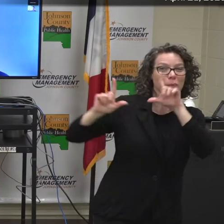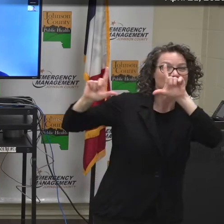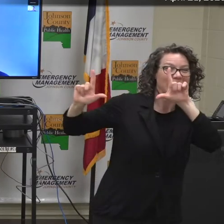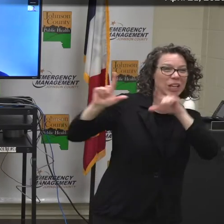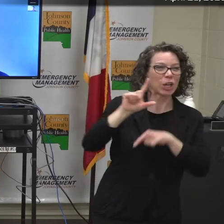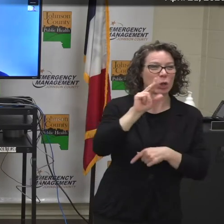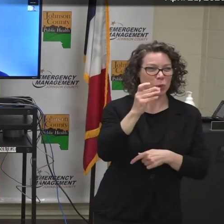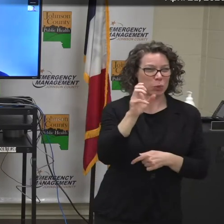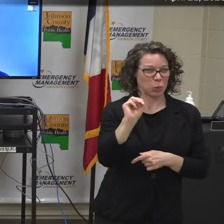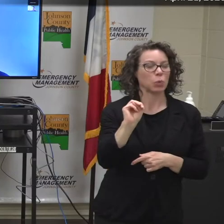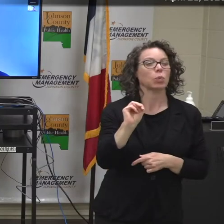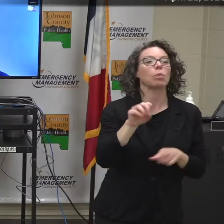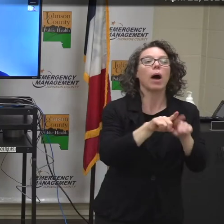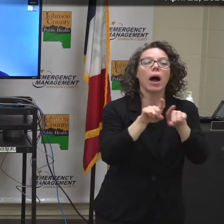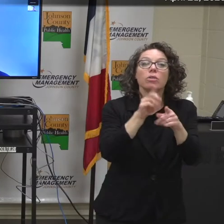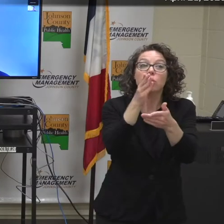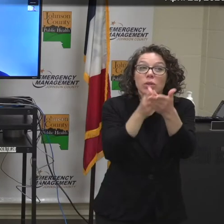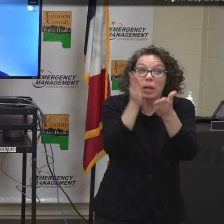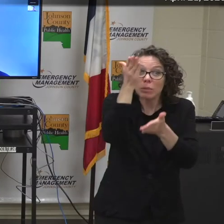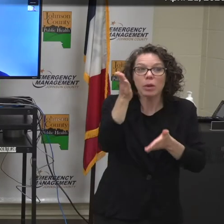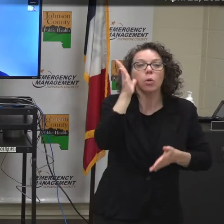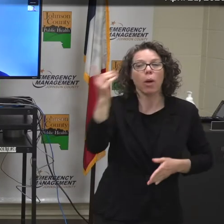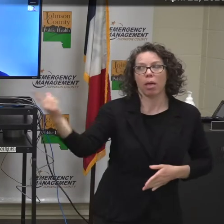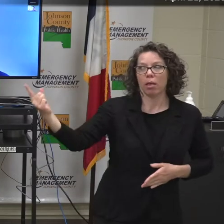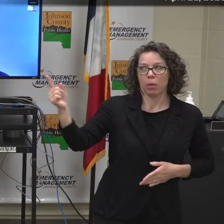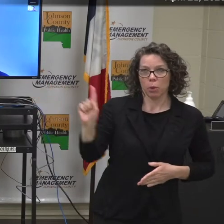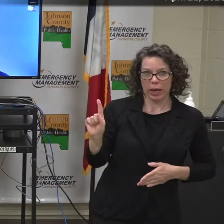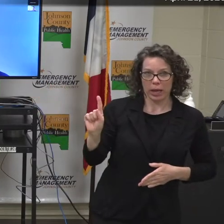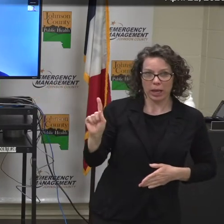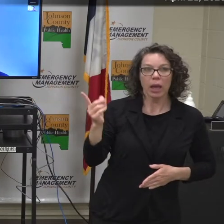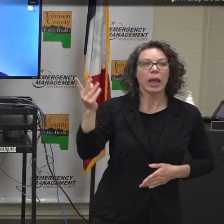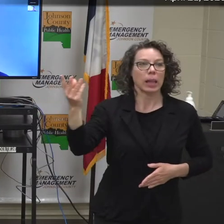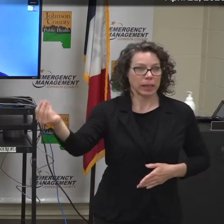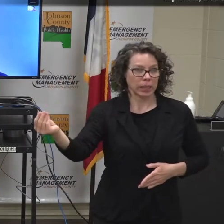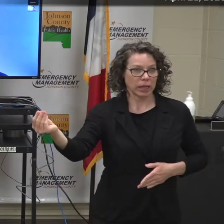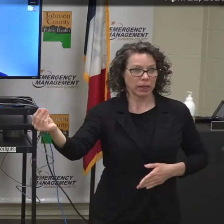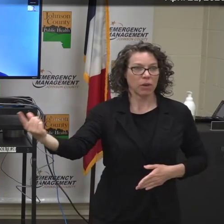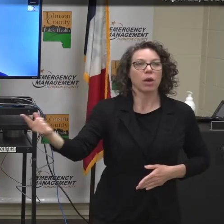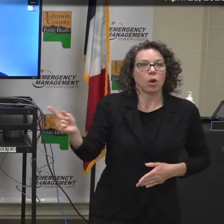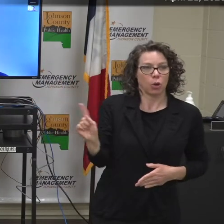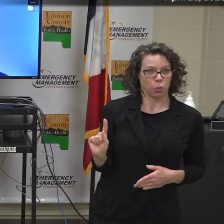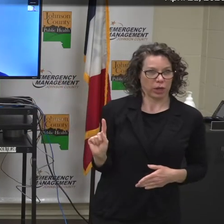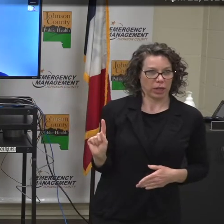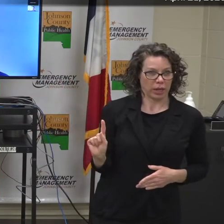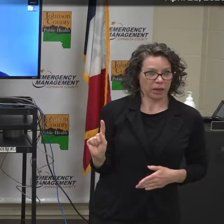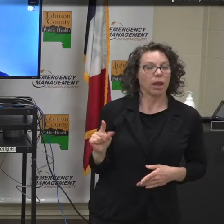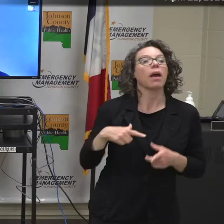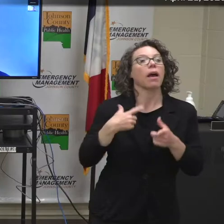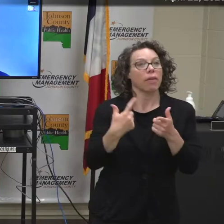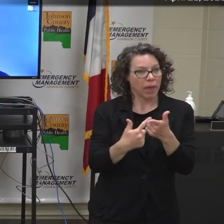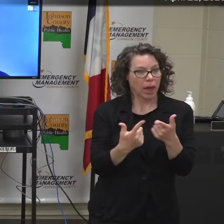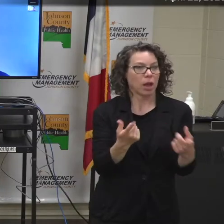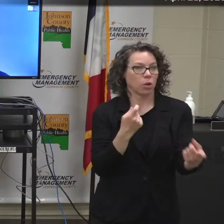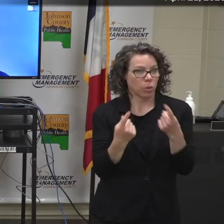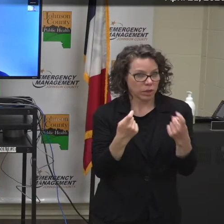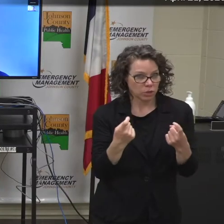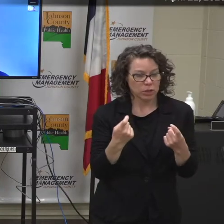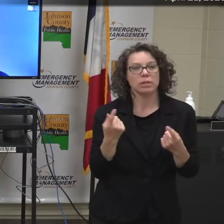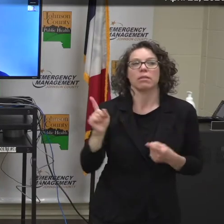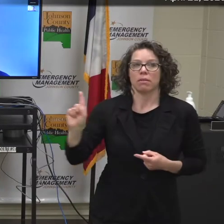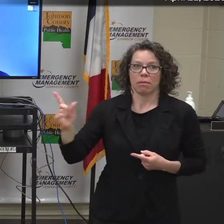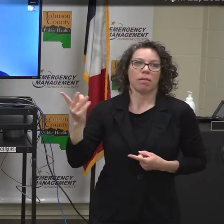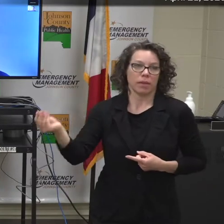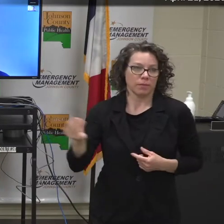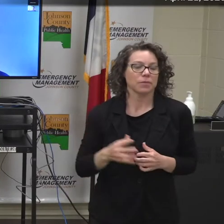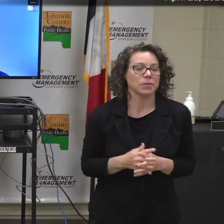also do have some speakers who I will be bringing in one at a time. They'll make their statement and then we'll open it up for questions for that person.